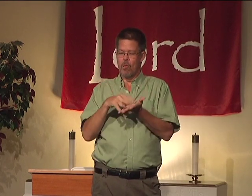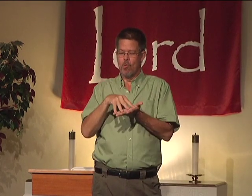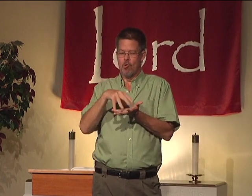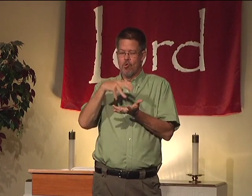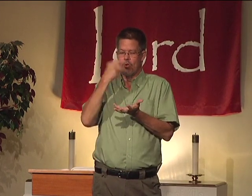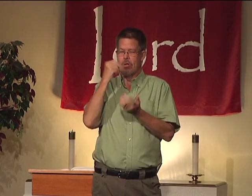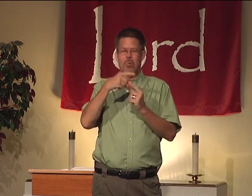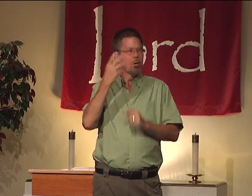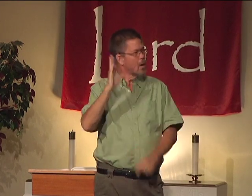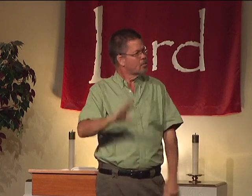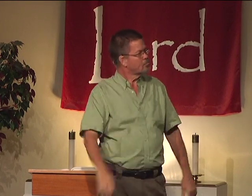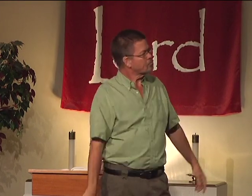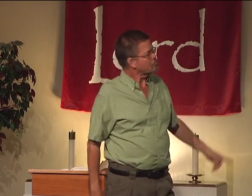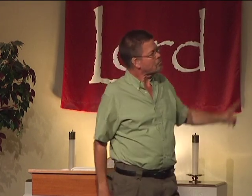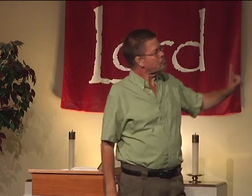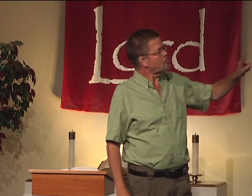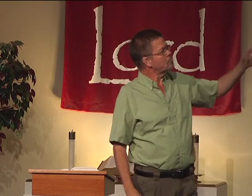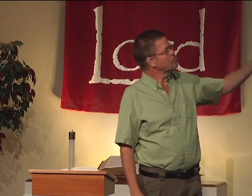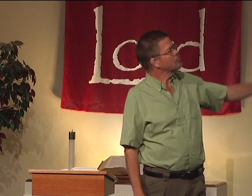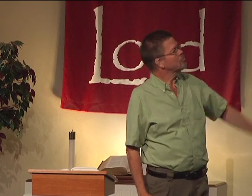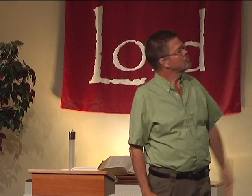friends. And that's how you learn more about God.